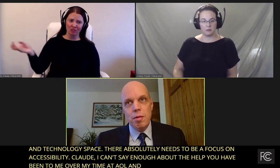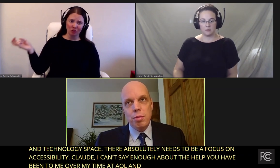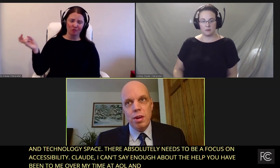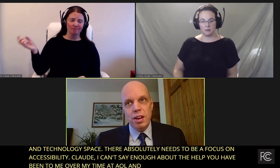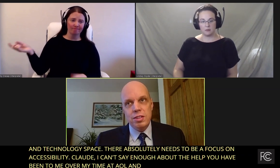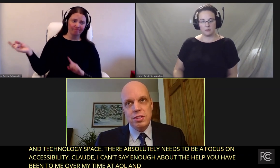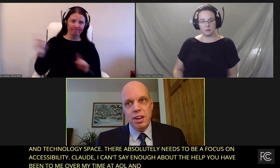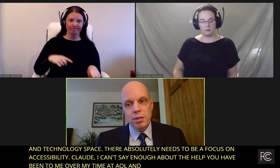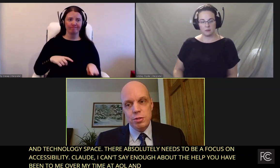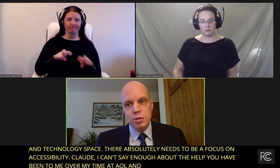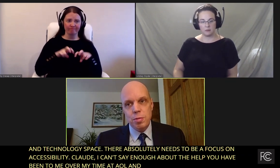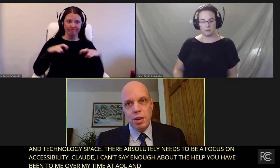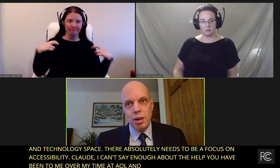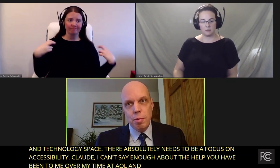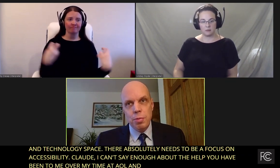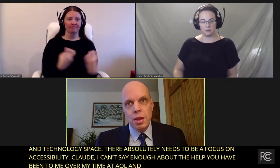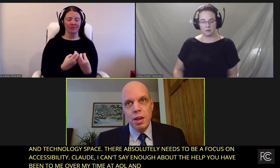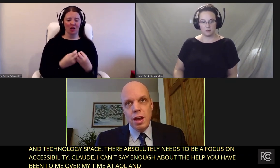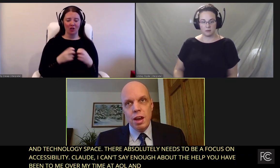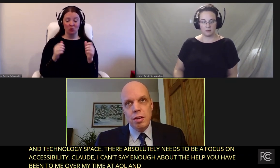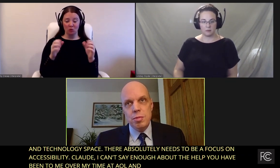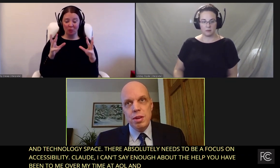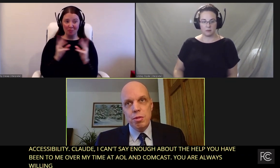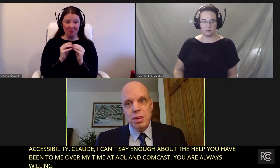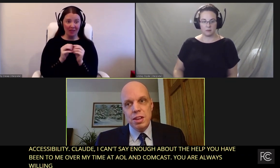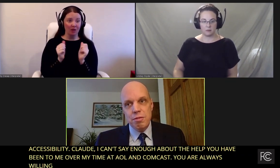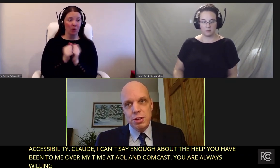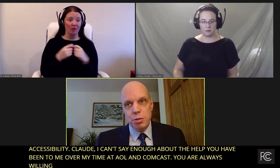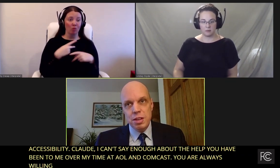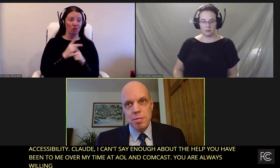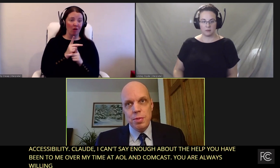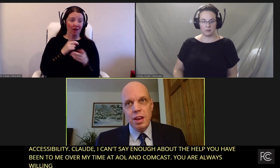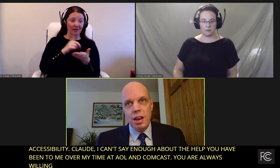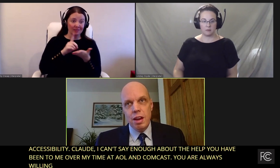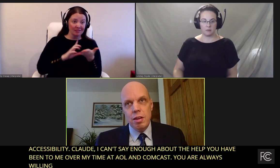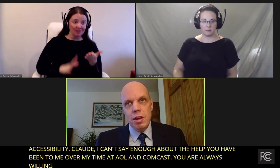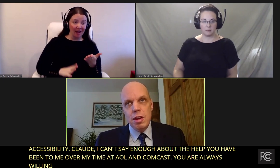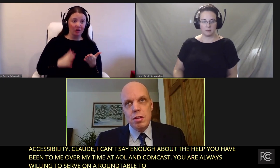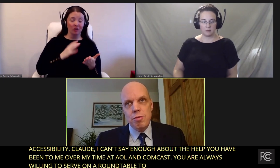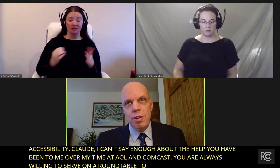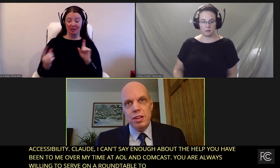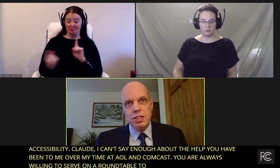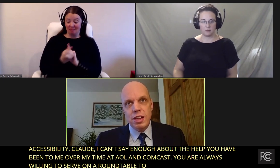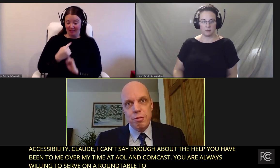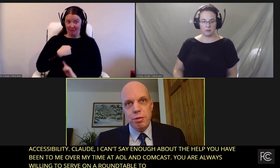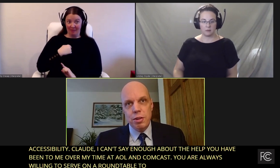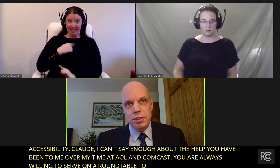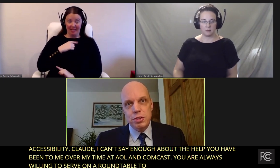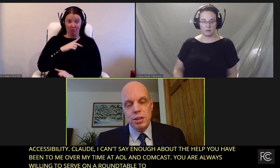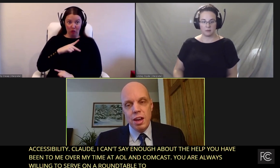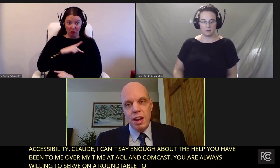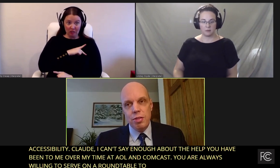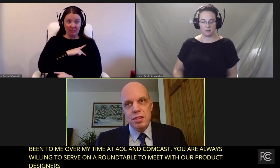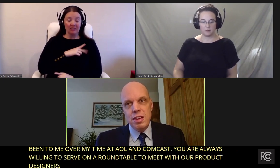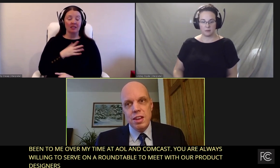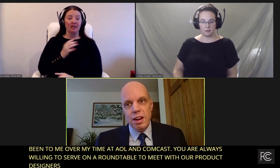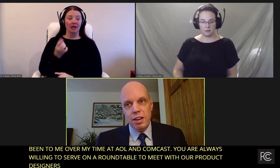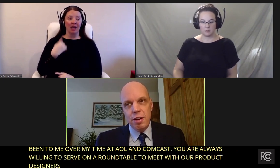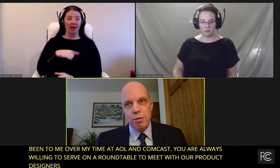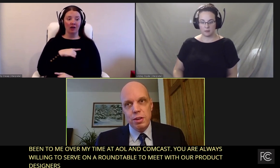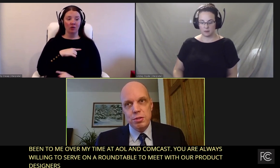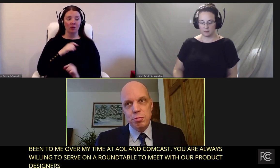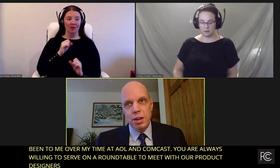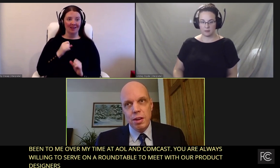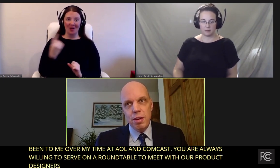our product designers and to meet with me individually and find a slot for us at the